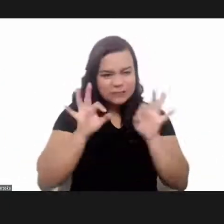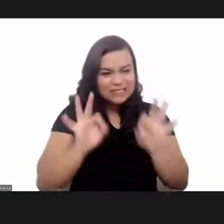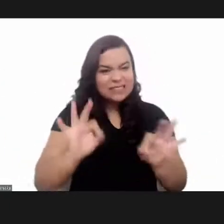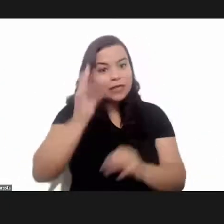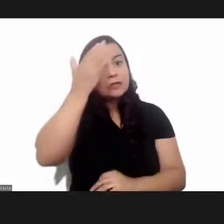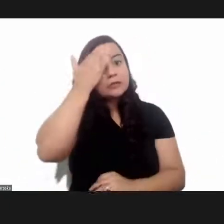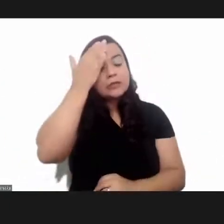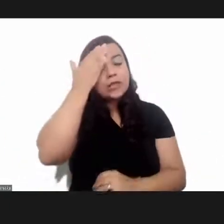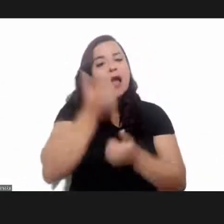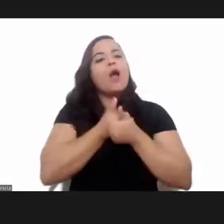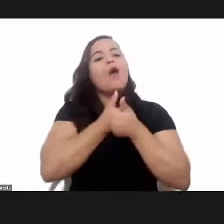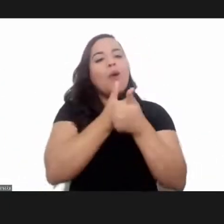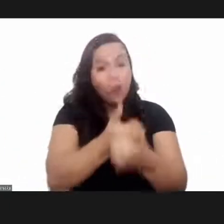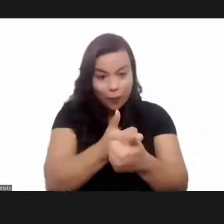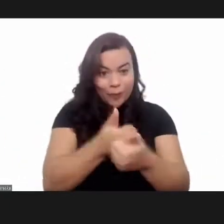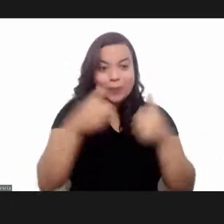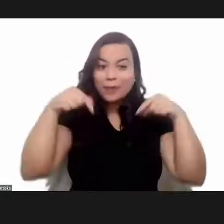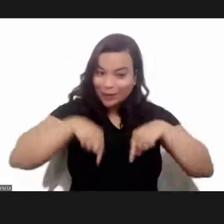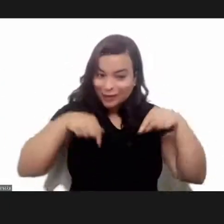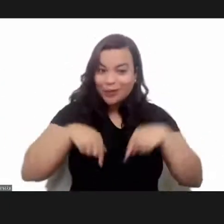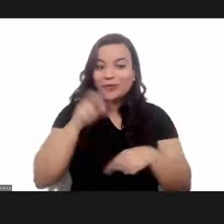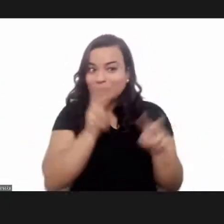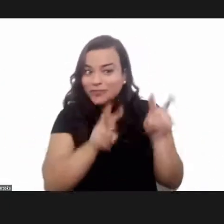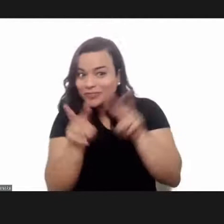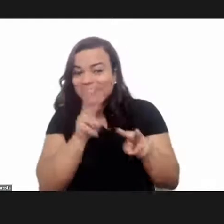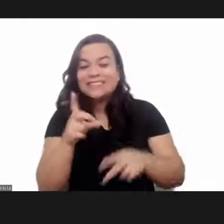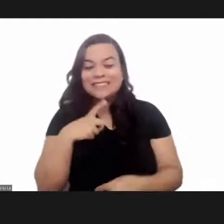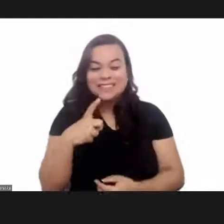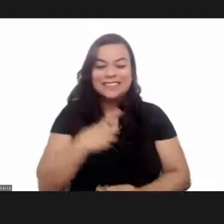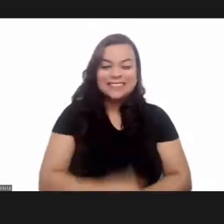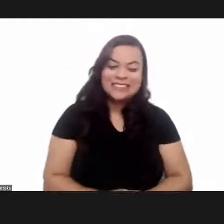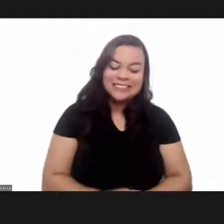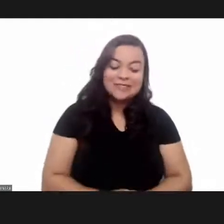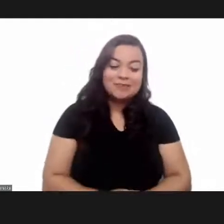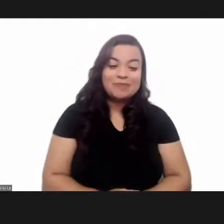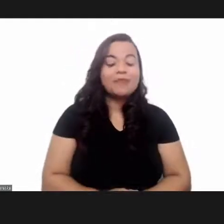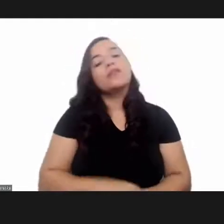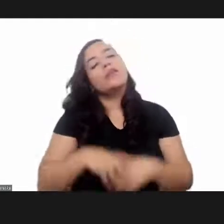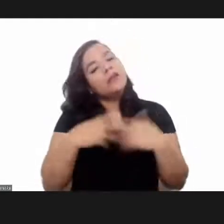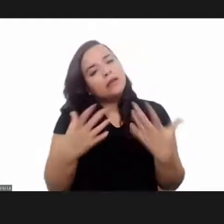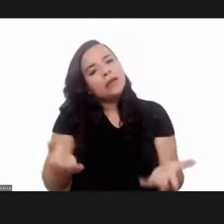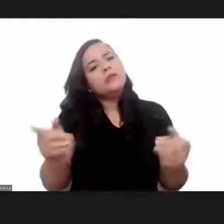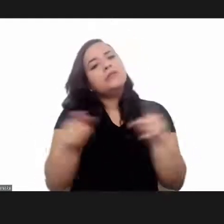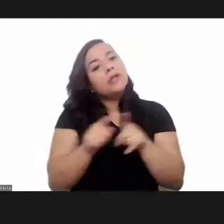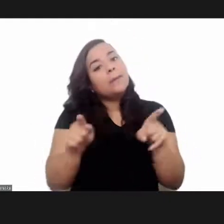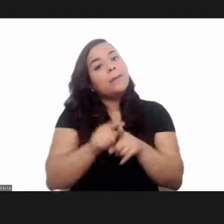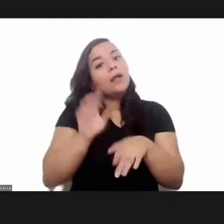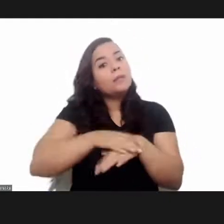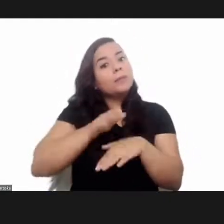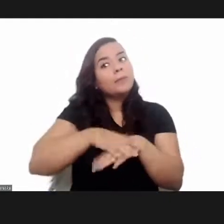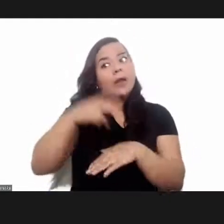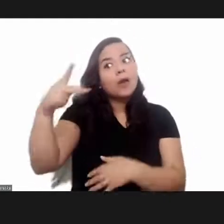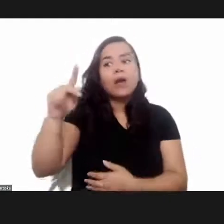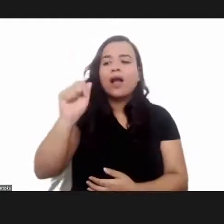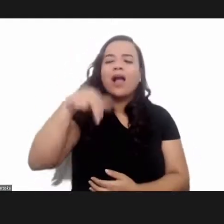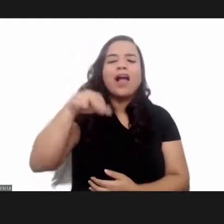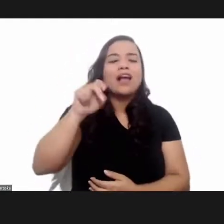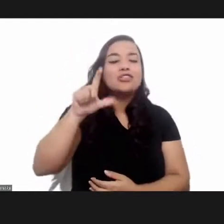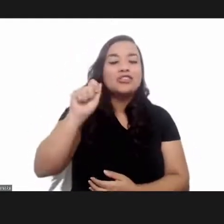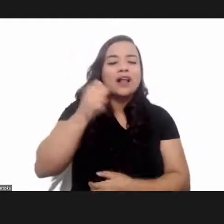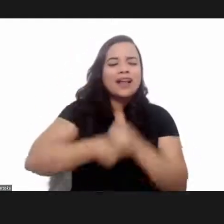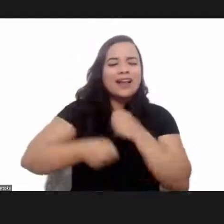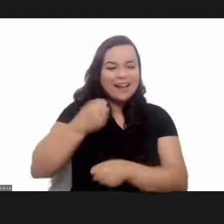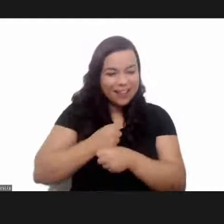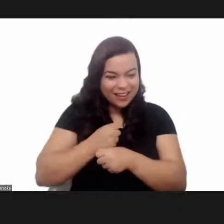certain, will be participating today online. And I quote Angela in